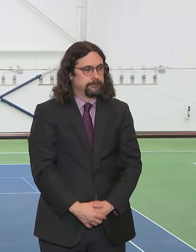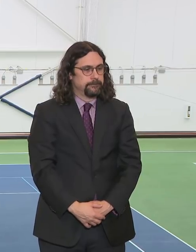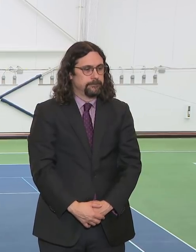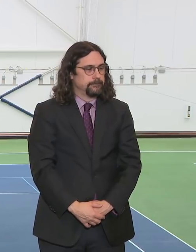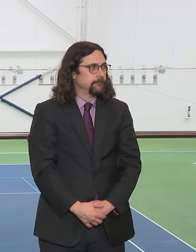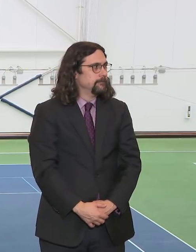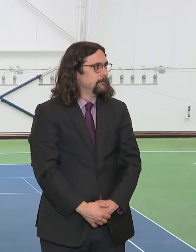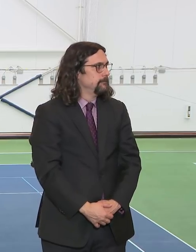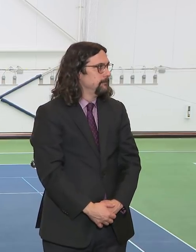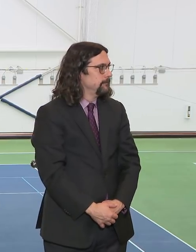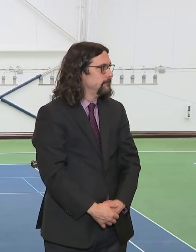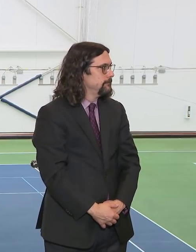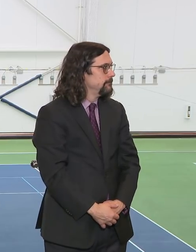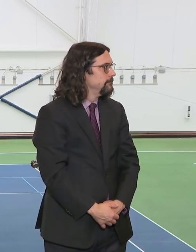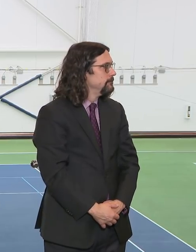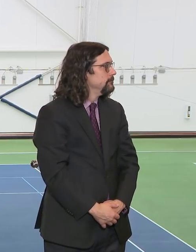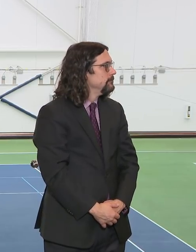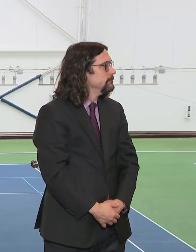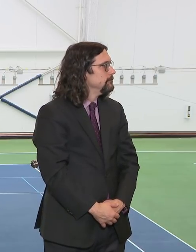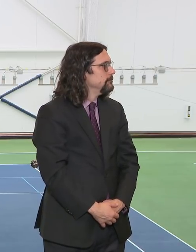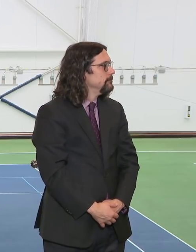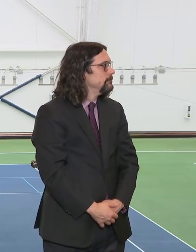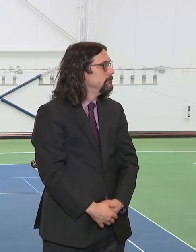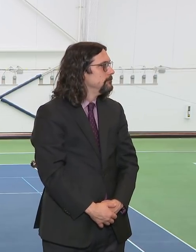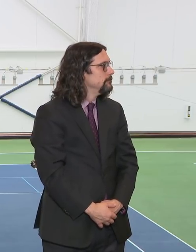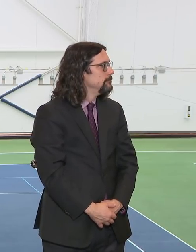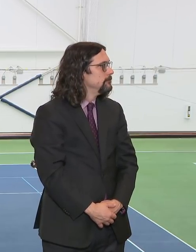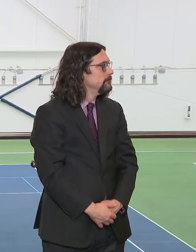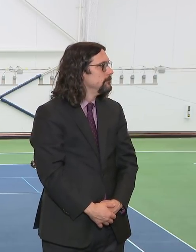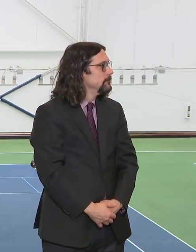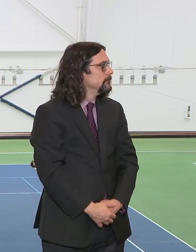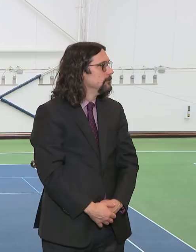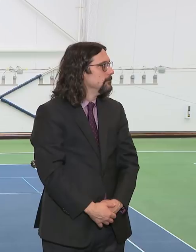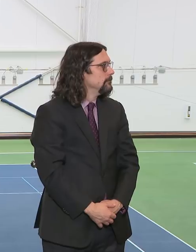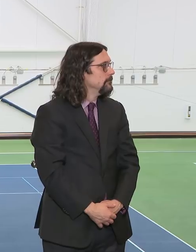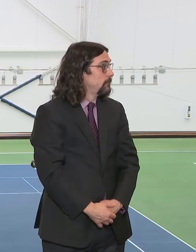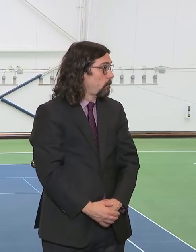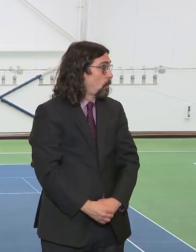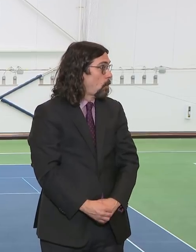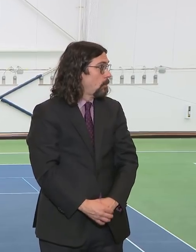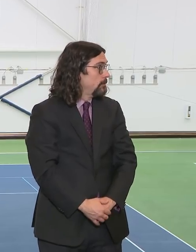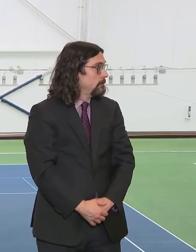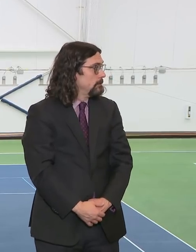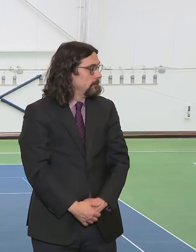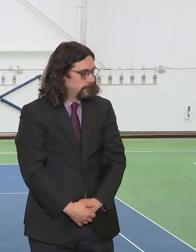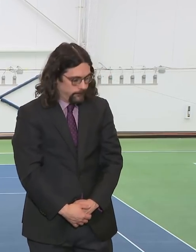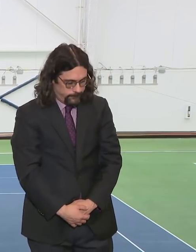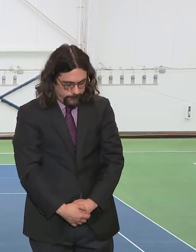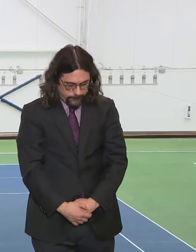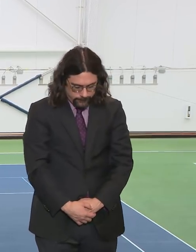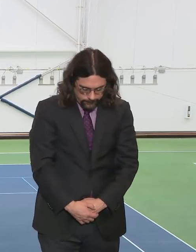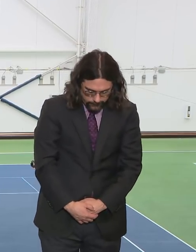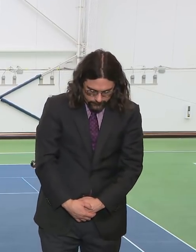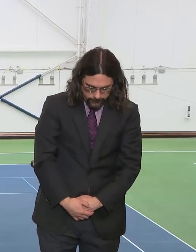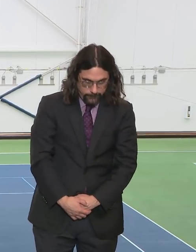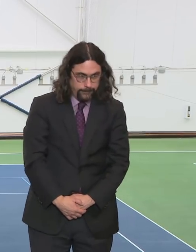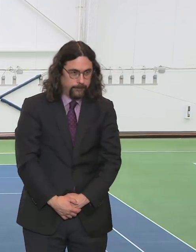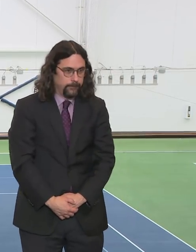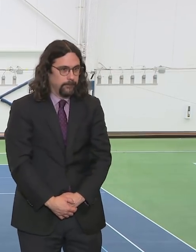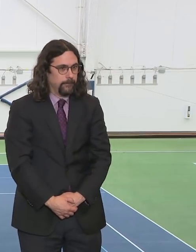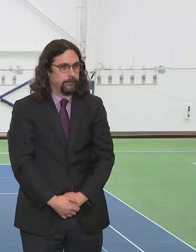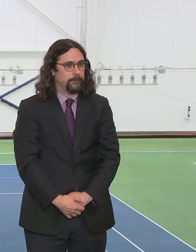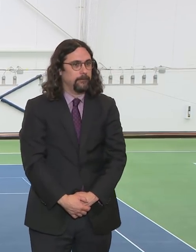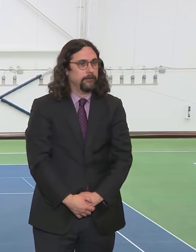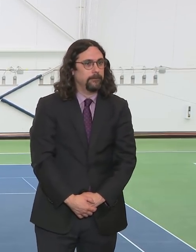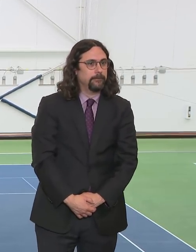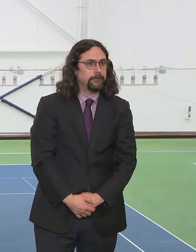It means that we are receiving the help and the supplies we need to